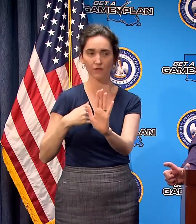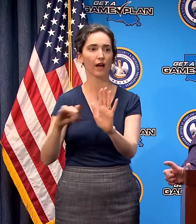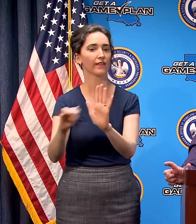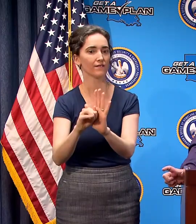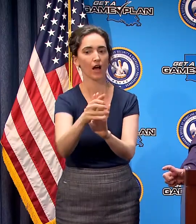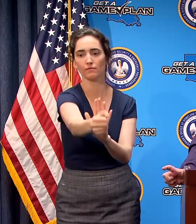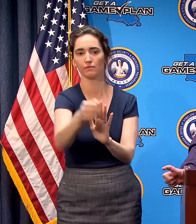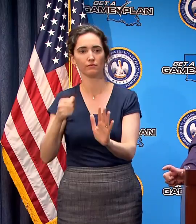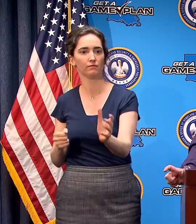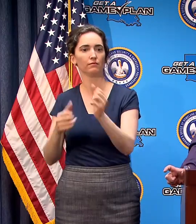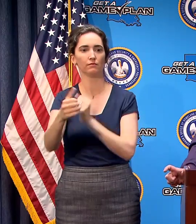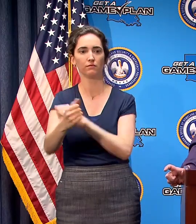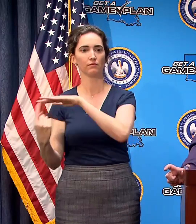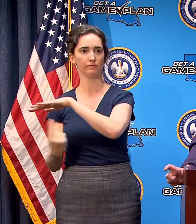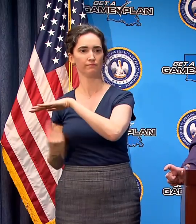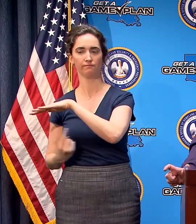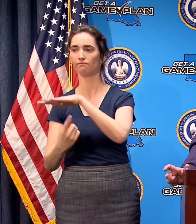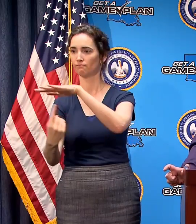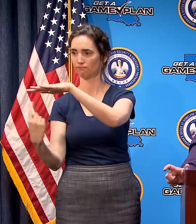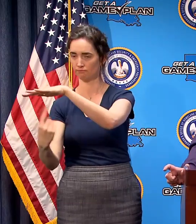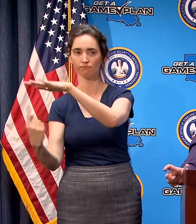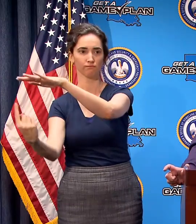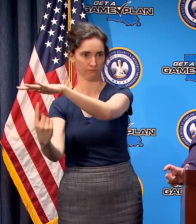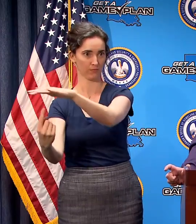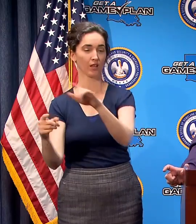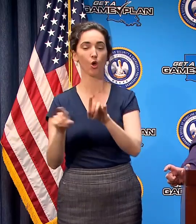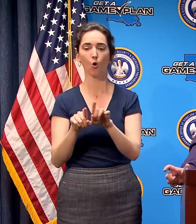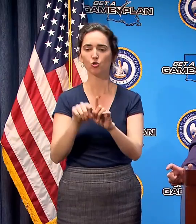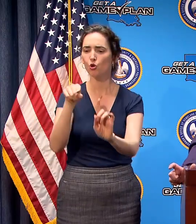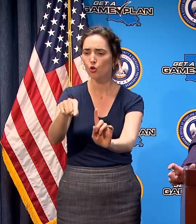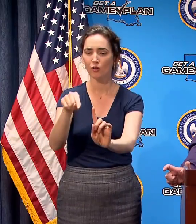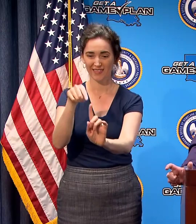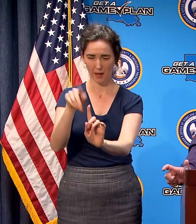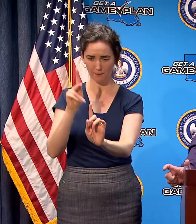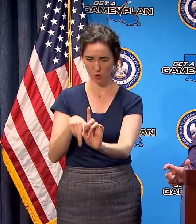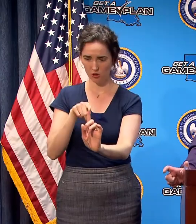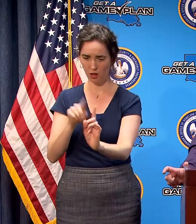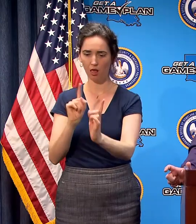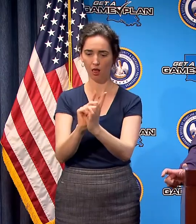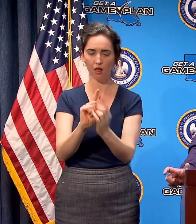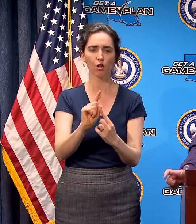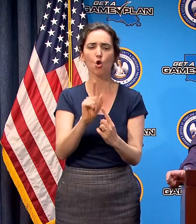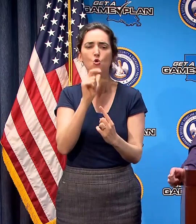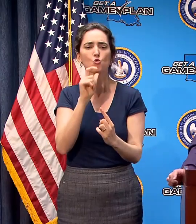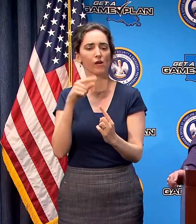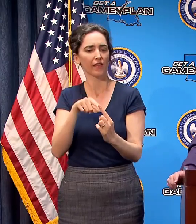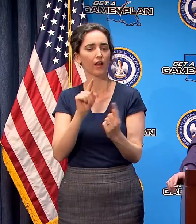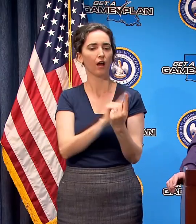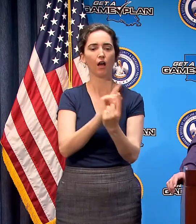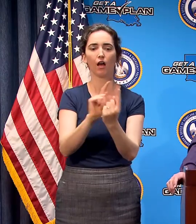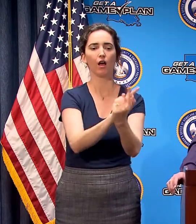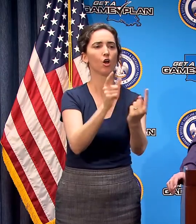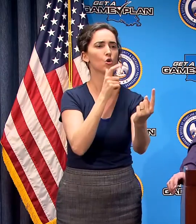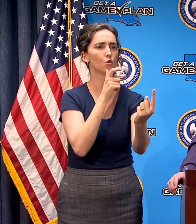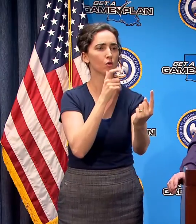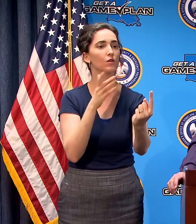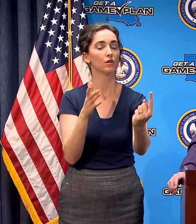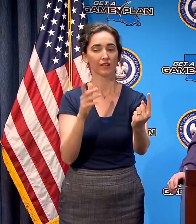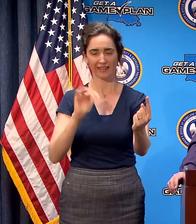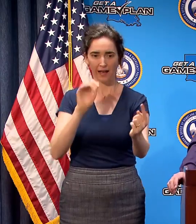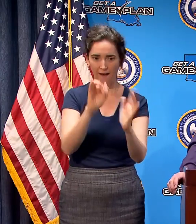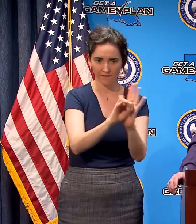engaged in isolation and contact tracing at a level that we simply have not been able to do because our testing